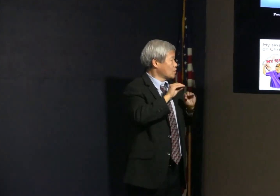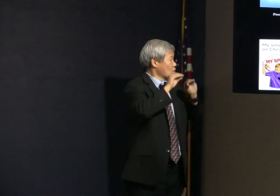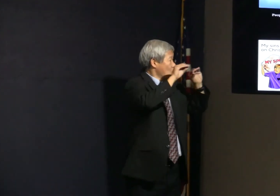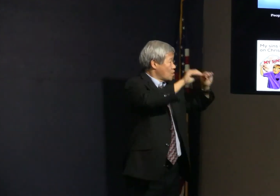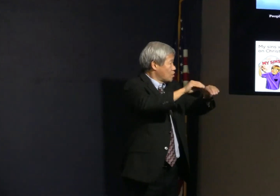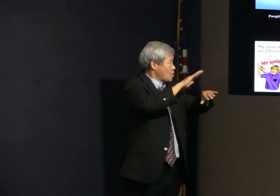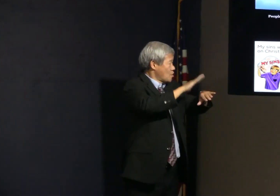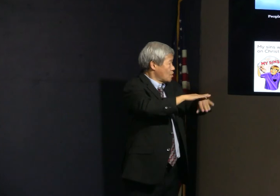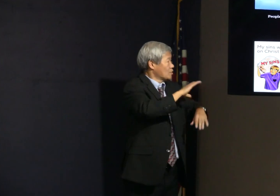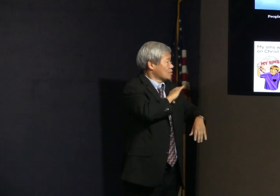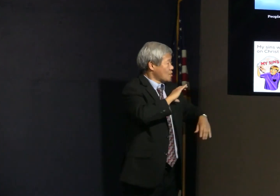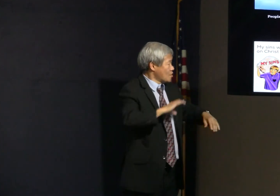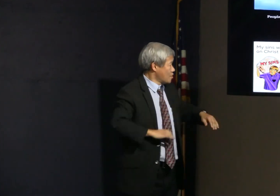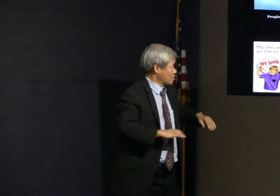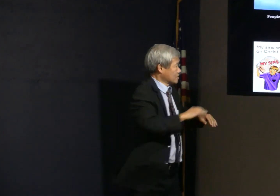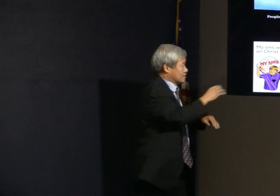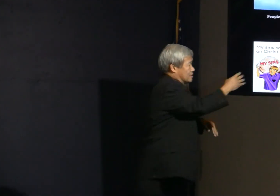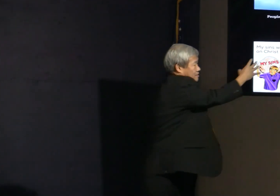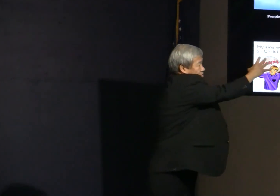My sins were laid on Christ.